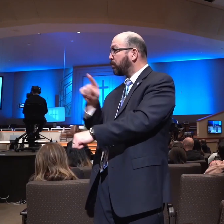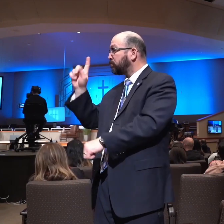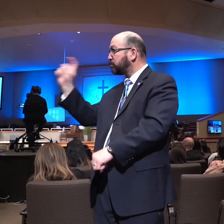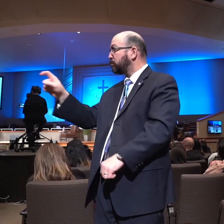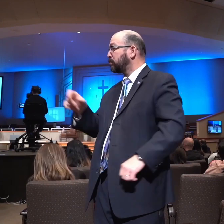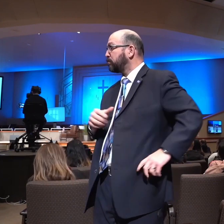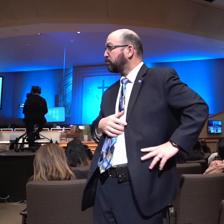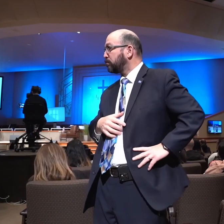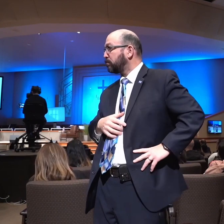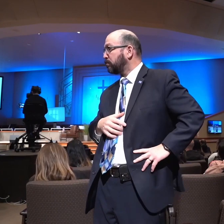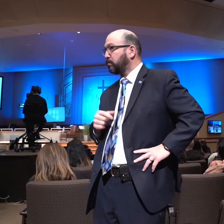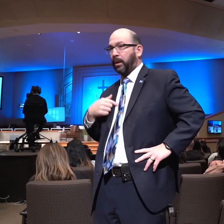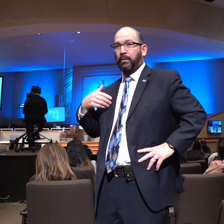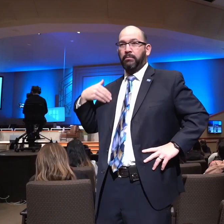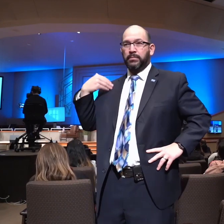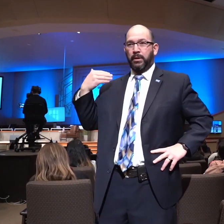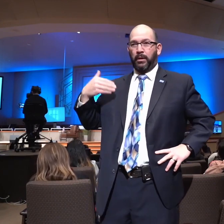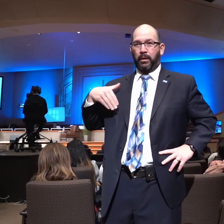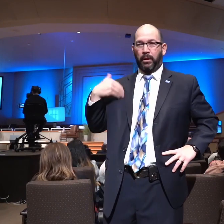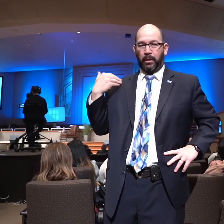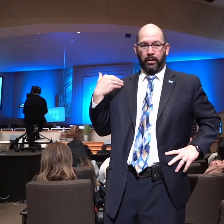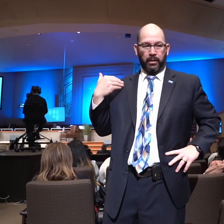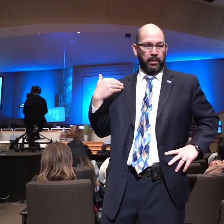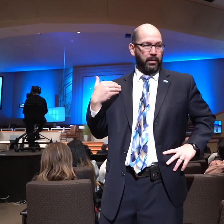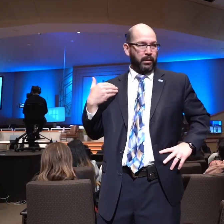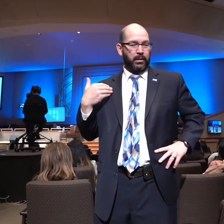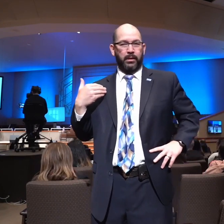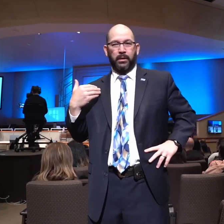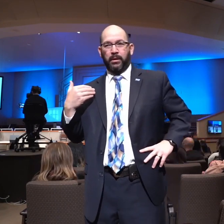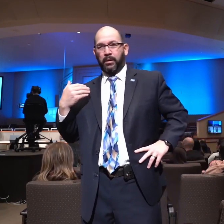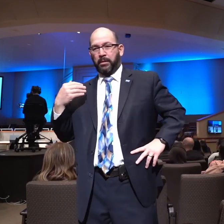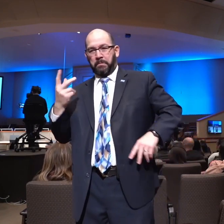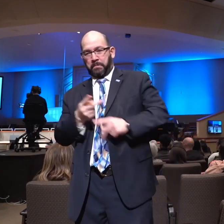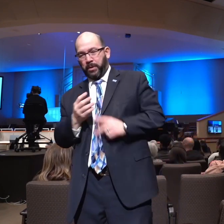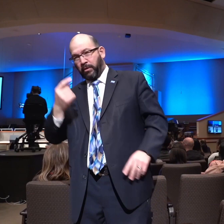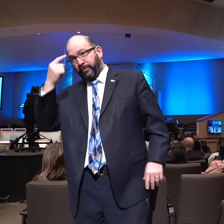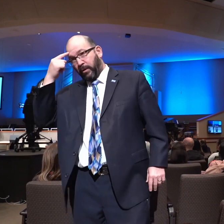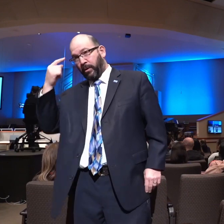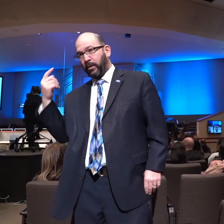I was a young pastor. And I thought to myself, Well, we pray for the Cheerios.